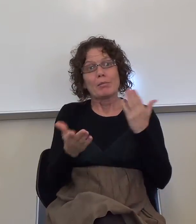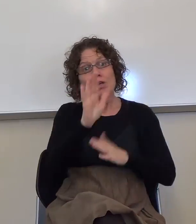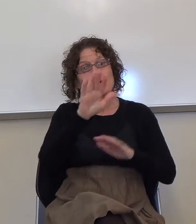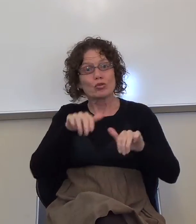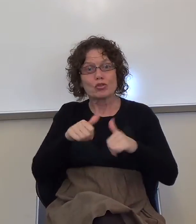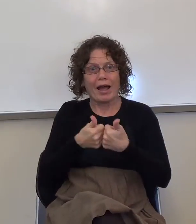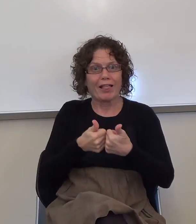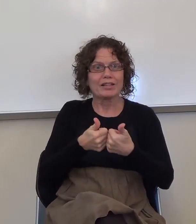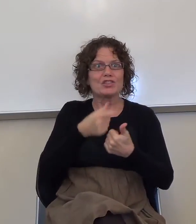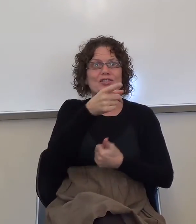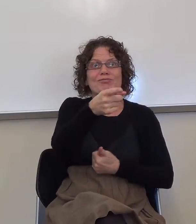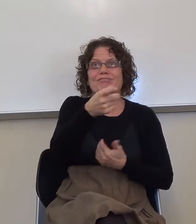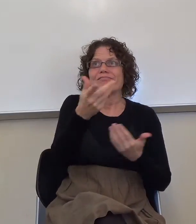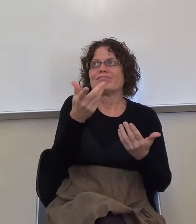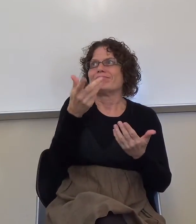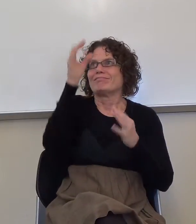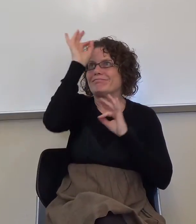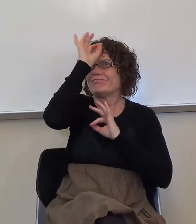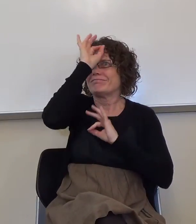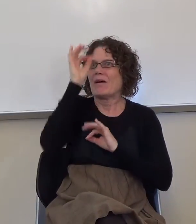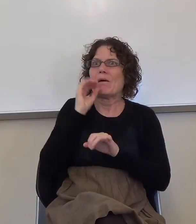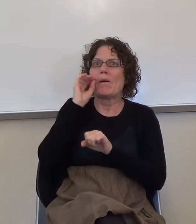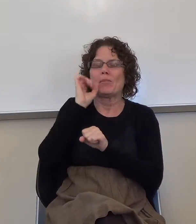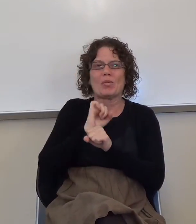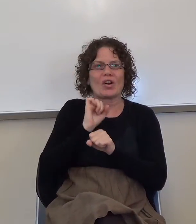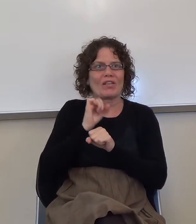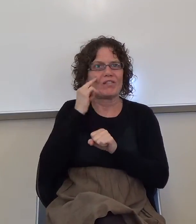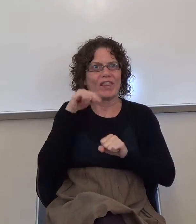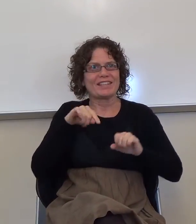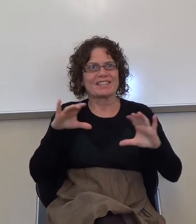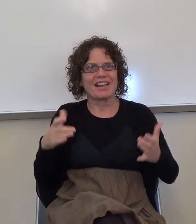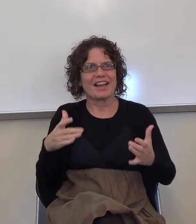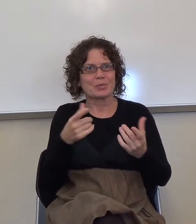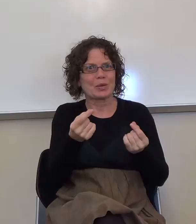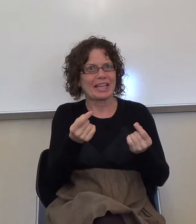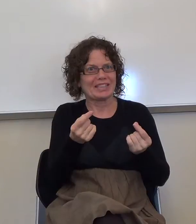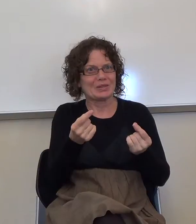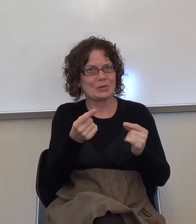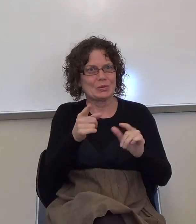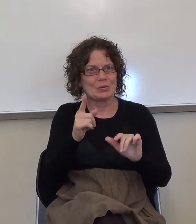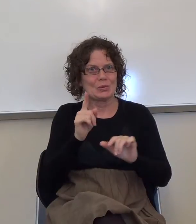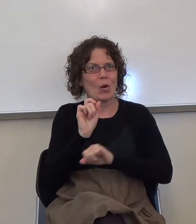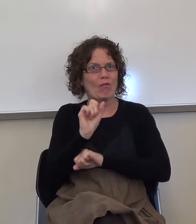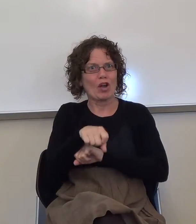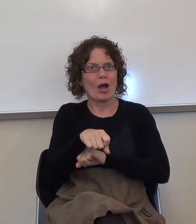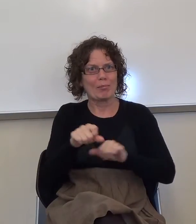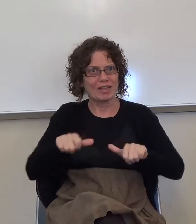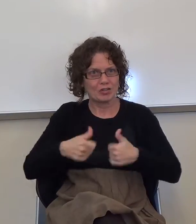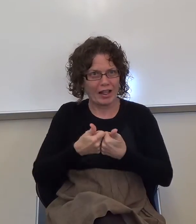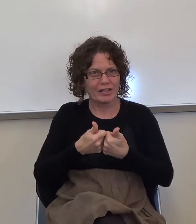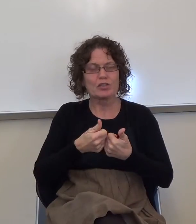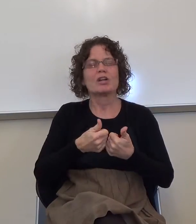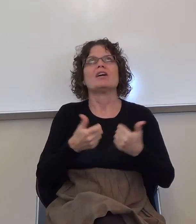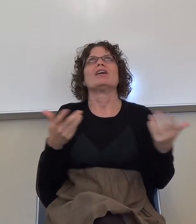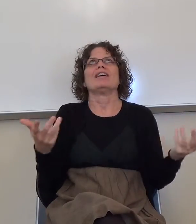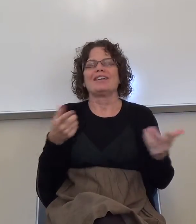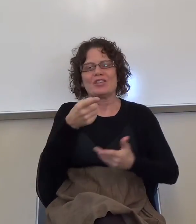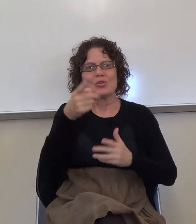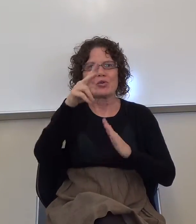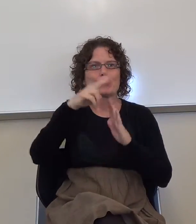in this class for today, right? So what can you do to overcome these challenges? You can read the directions, all right, so it